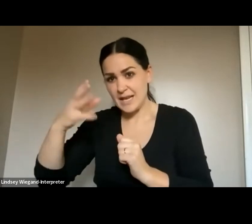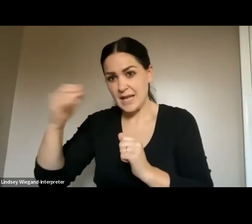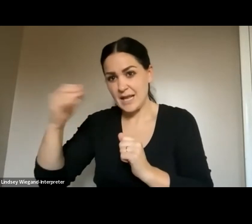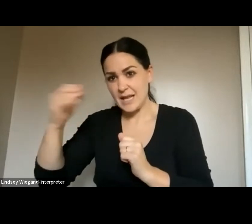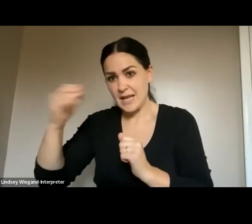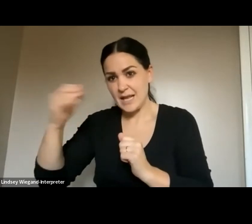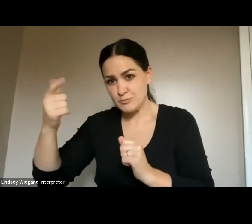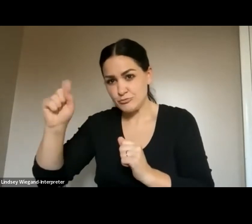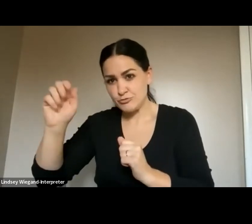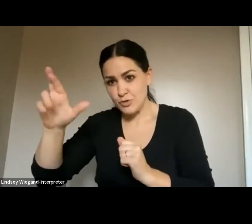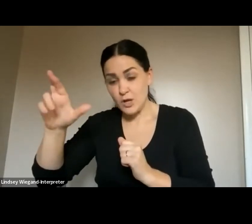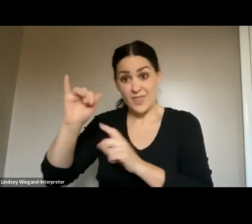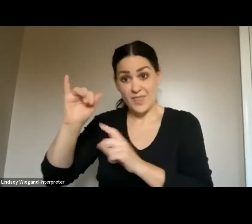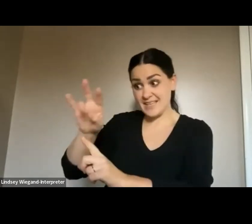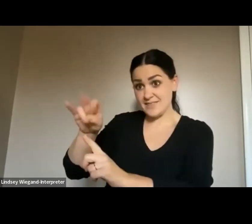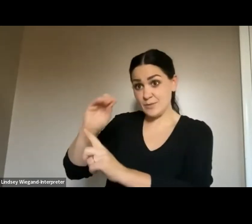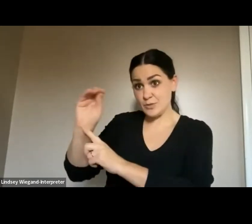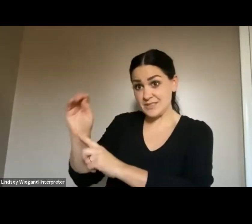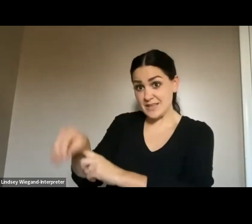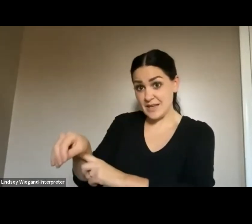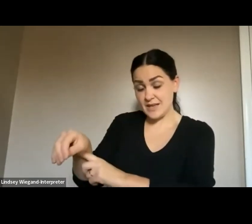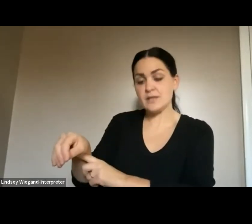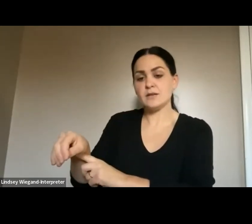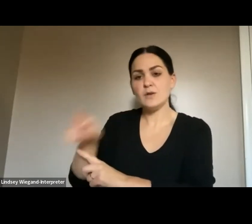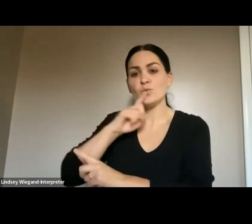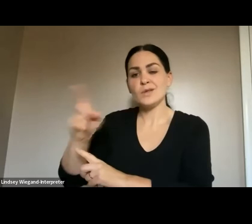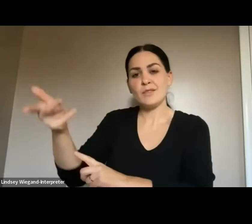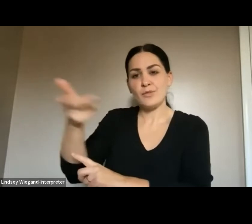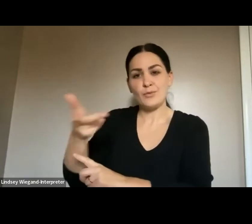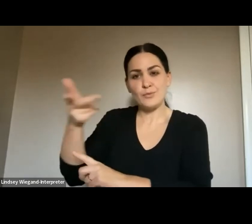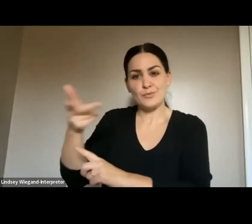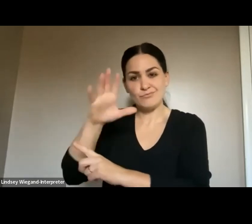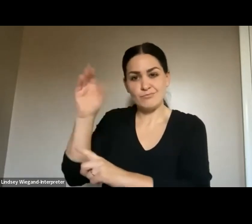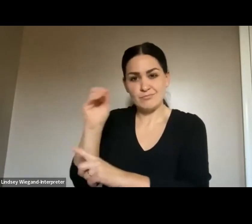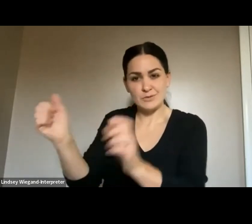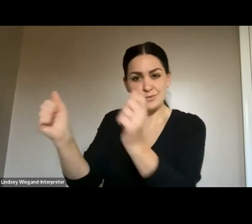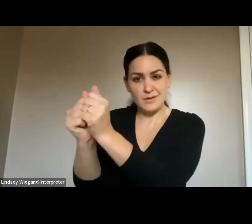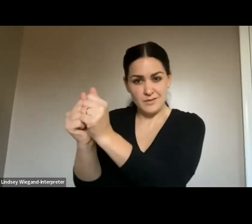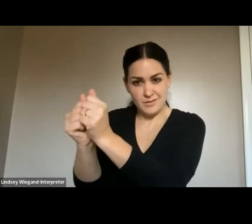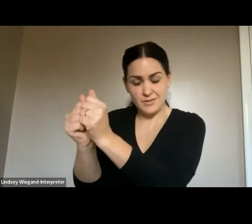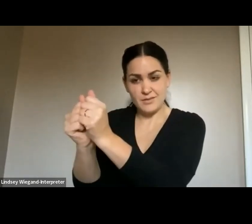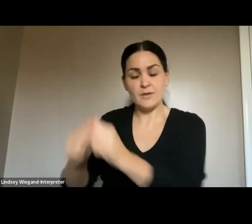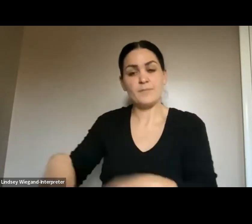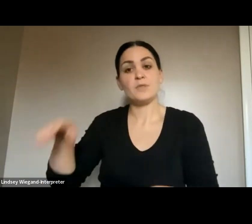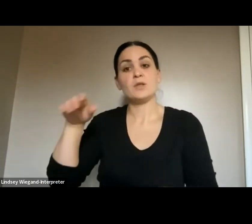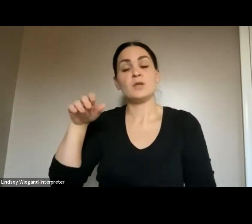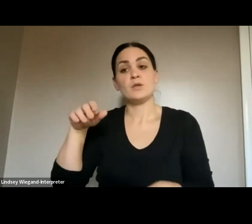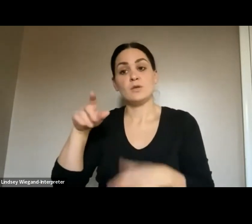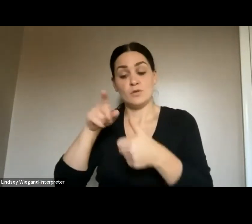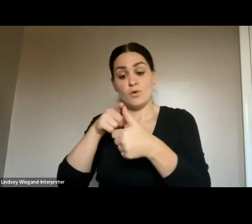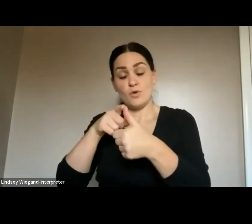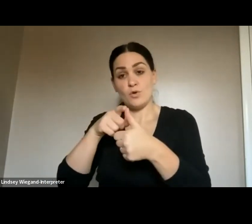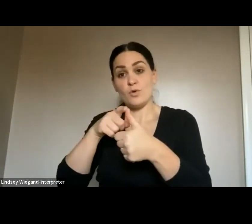So that 70% is really those three companies. So really the providers are People Express, Delray